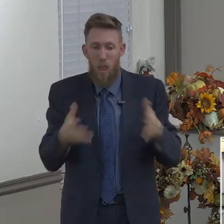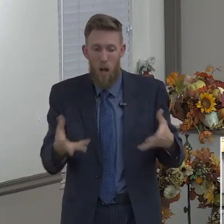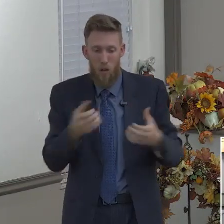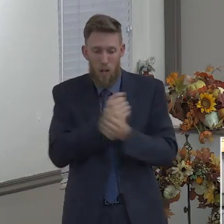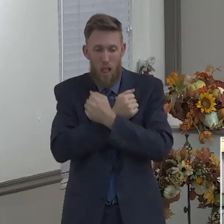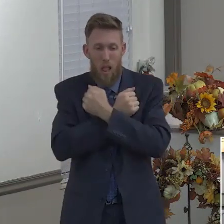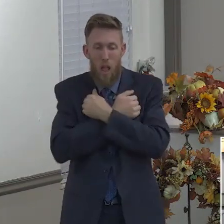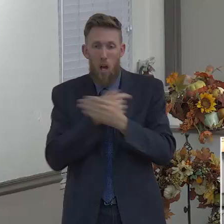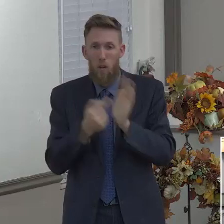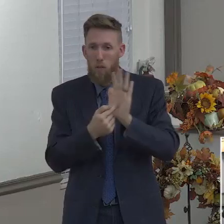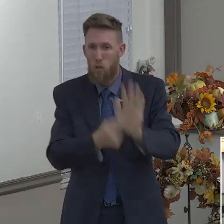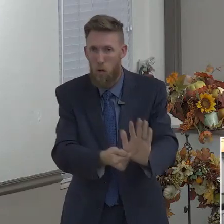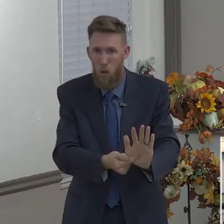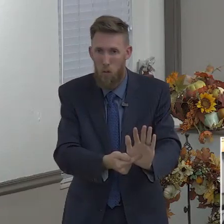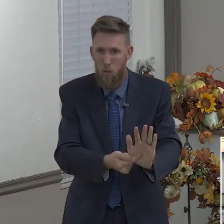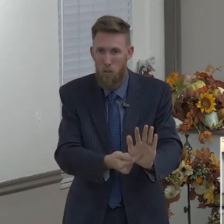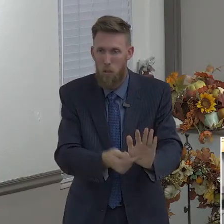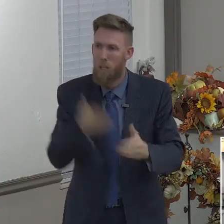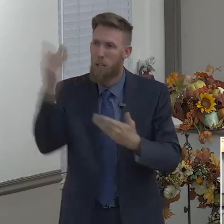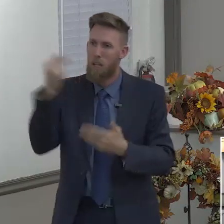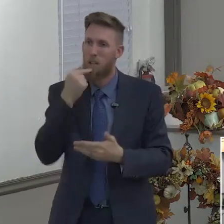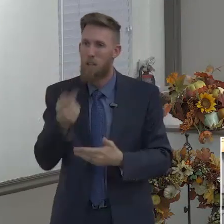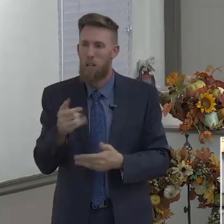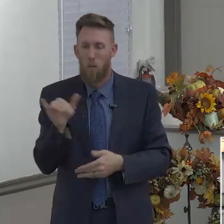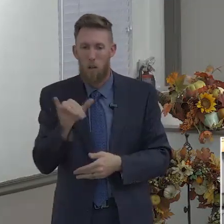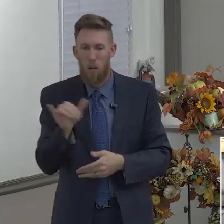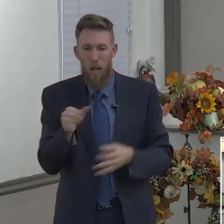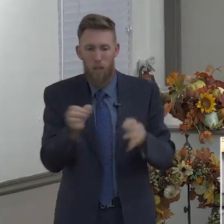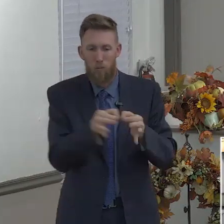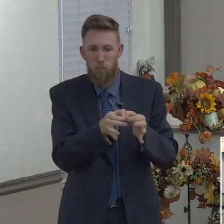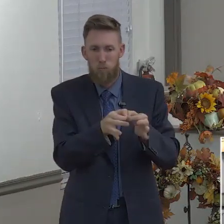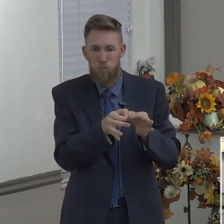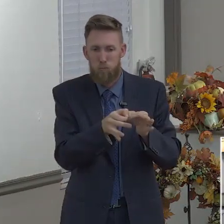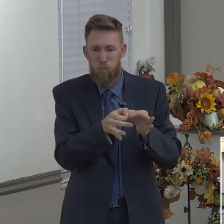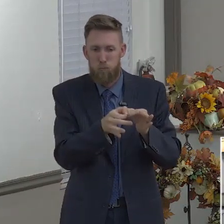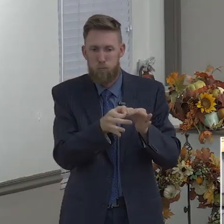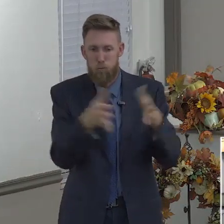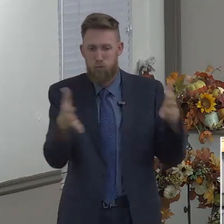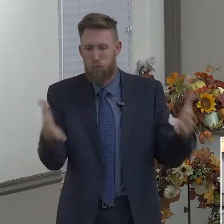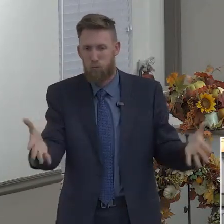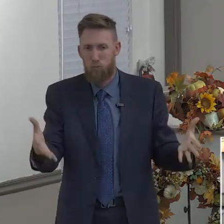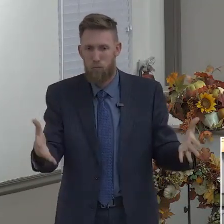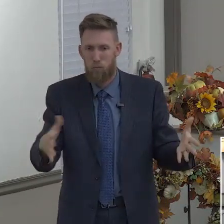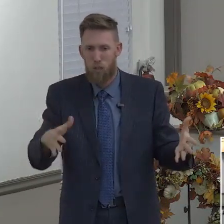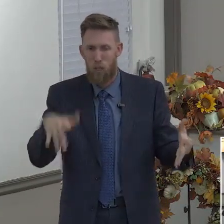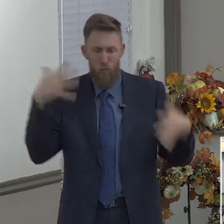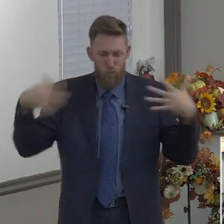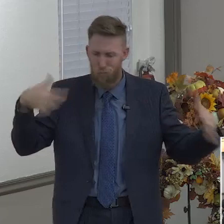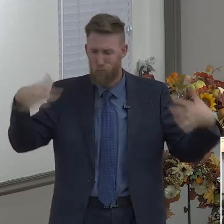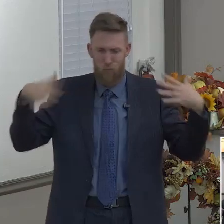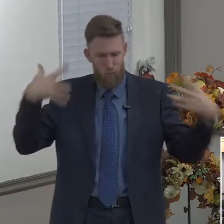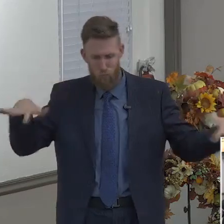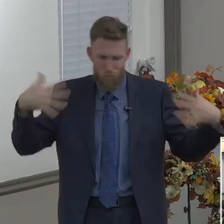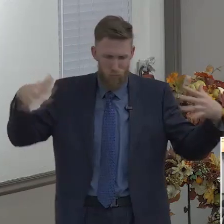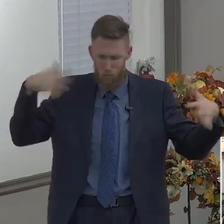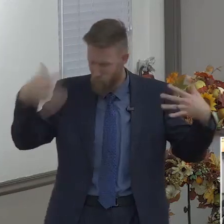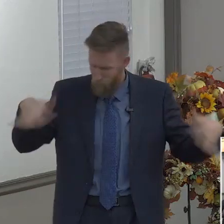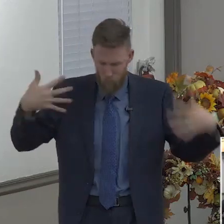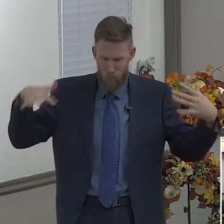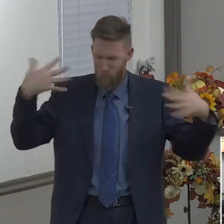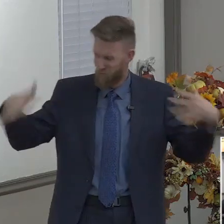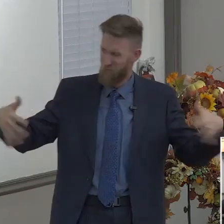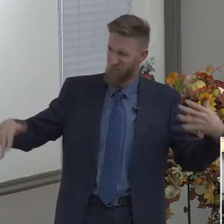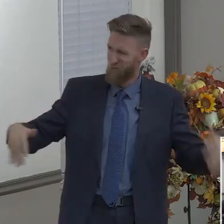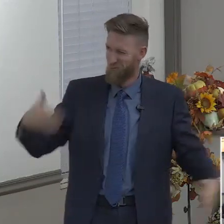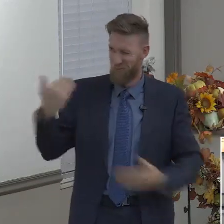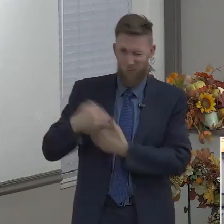brass or a tinkling cymbal. In other words, it's an annoying noise in the air. Just an annoyance. If we don't